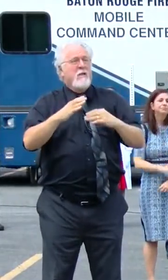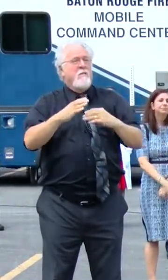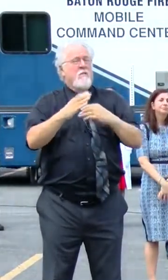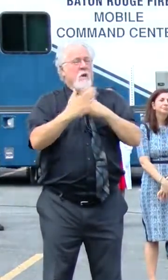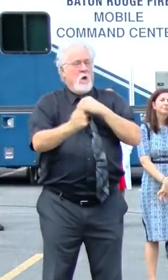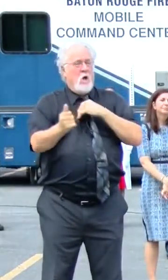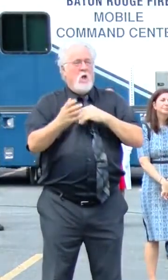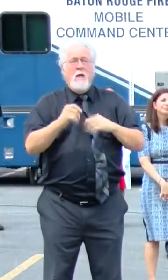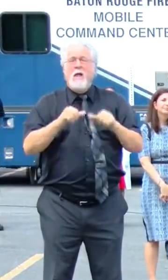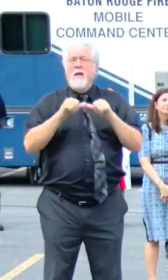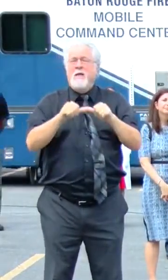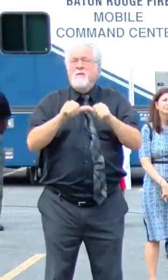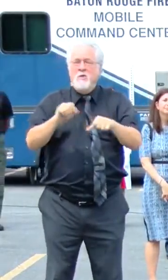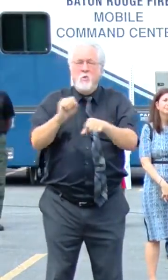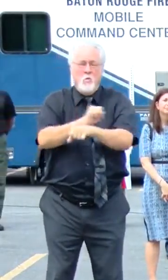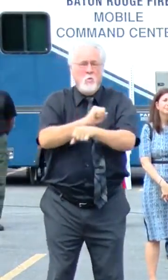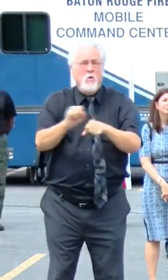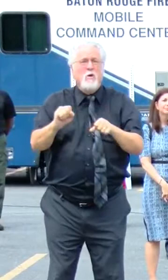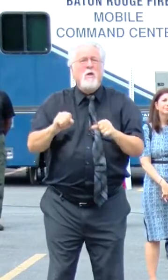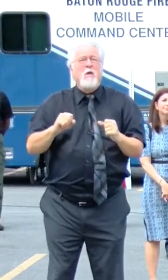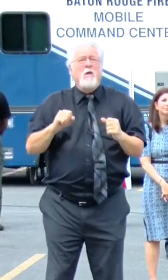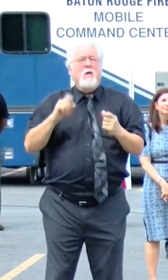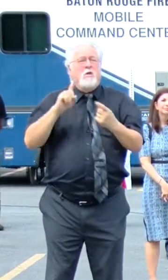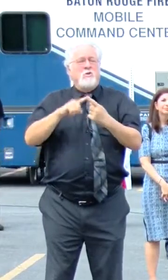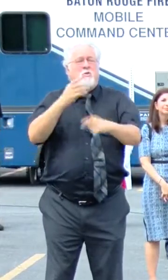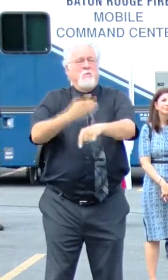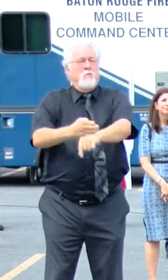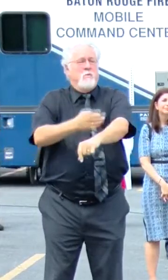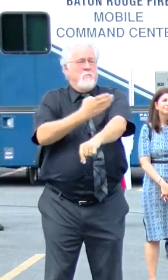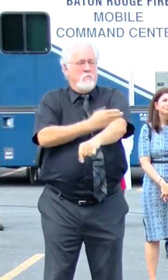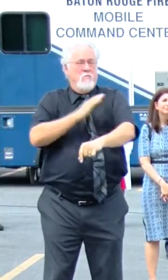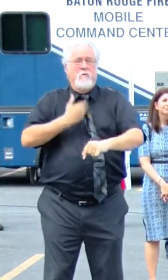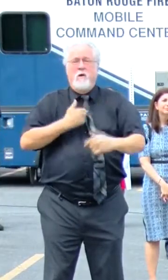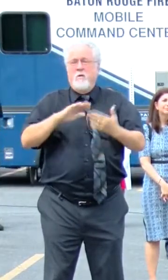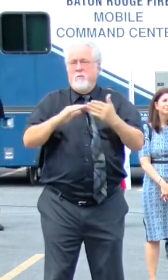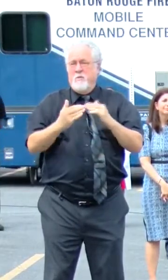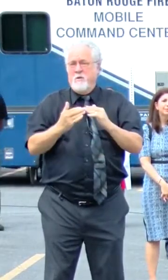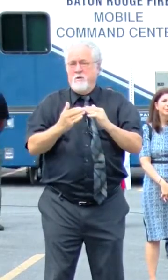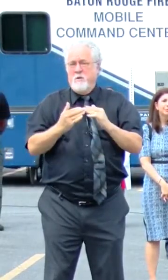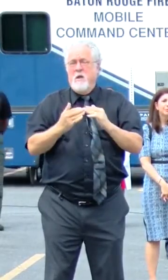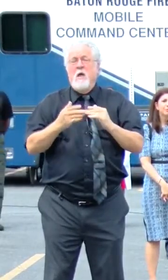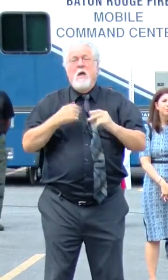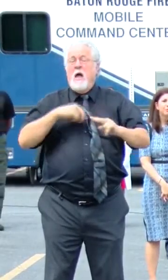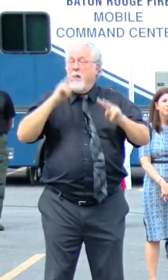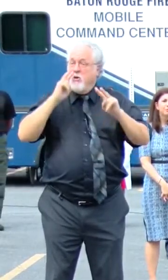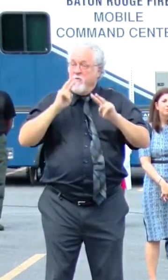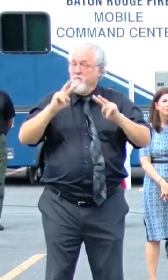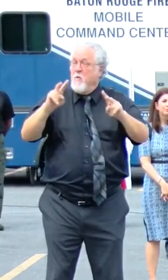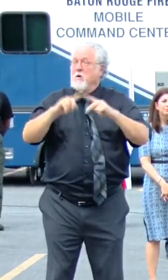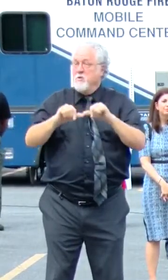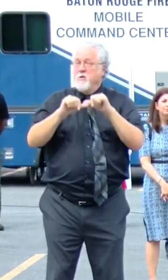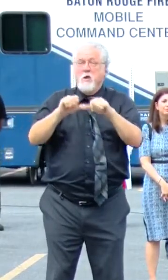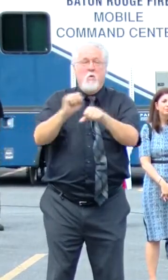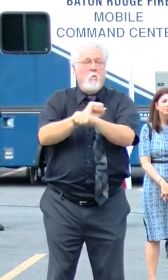and for continuously working towards the betterment of this community. I look forward to continuing to work with all of our